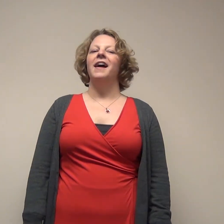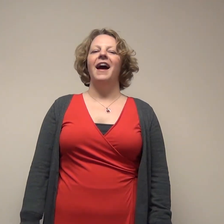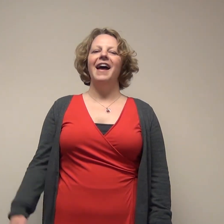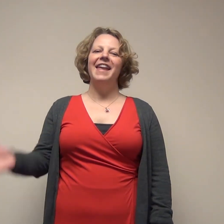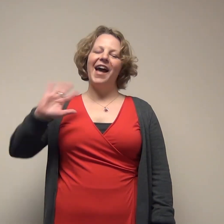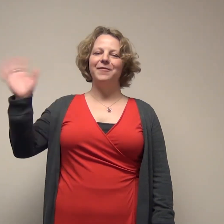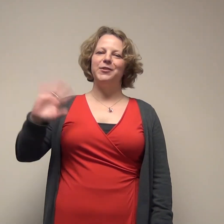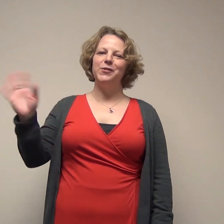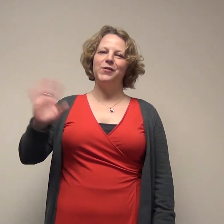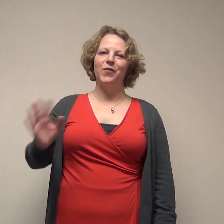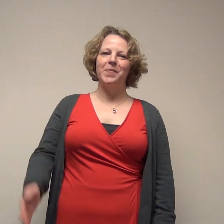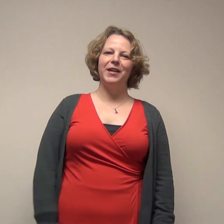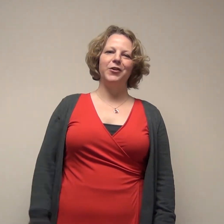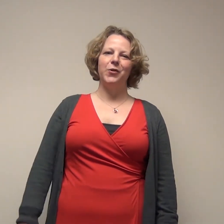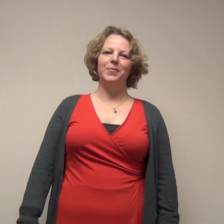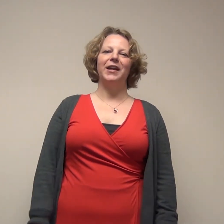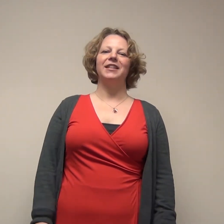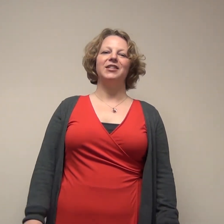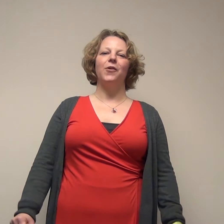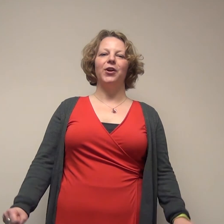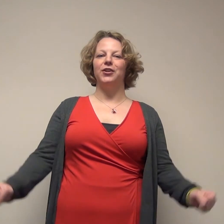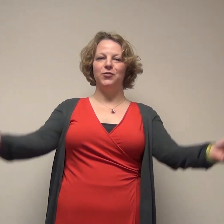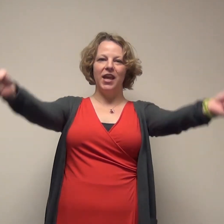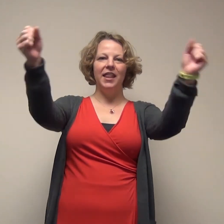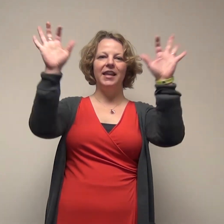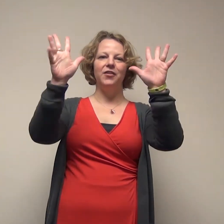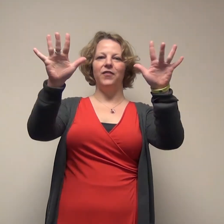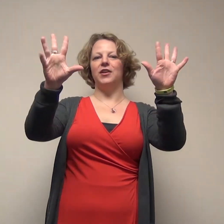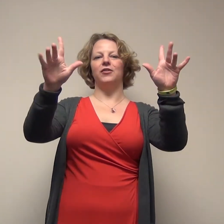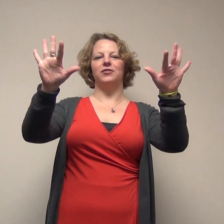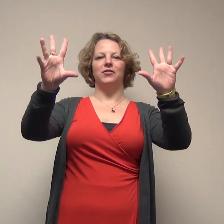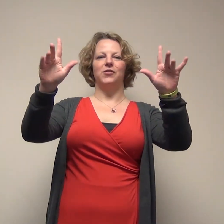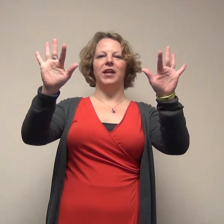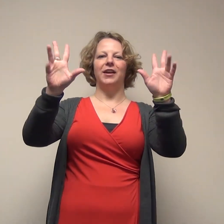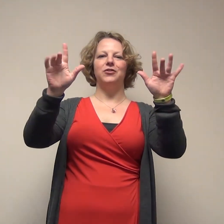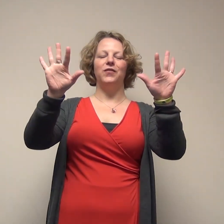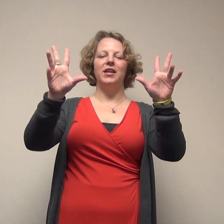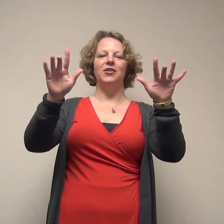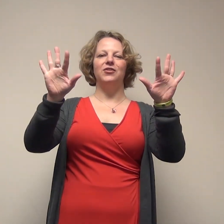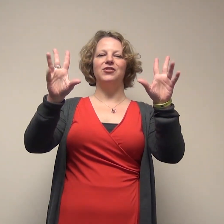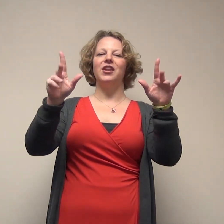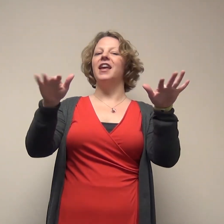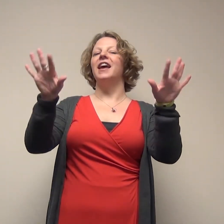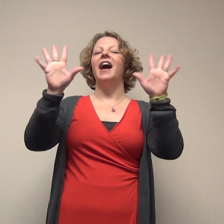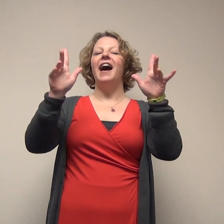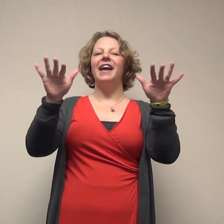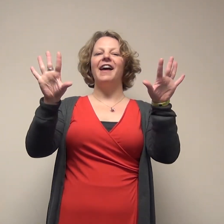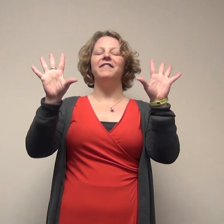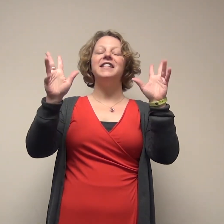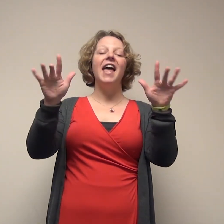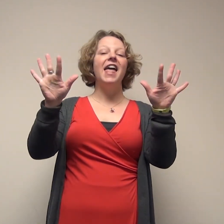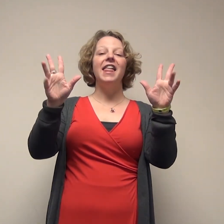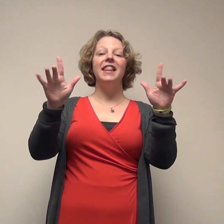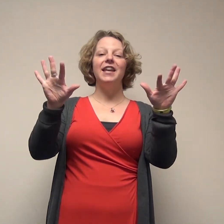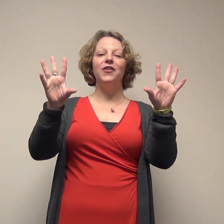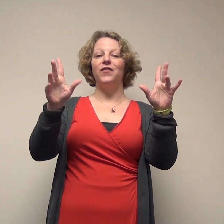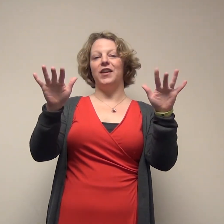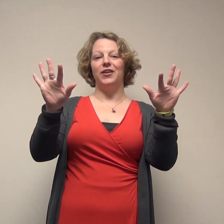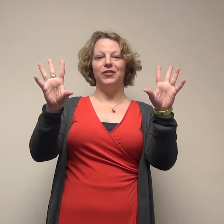Hi I'm Susan from the Earquois branch and we're going to do ten little fingers. So get out your fingers. I have ten little fingers